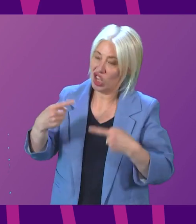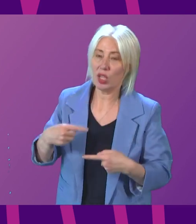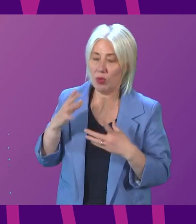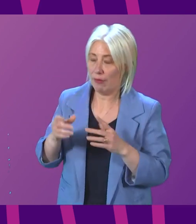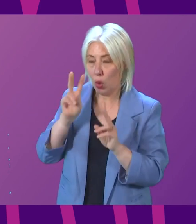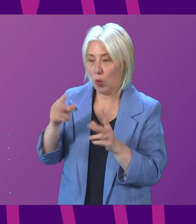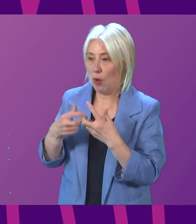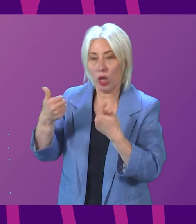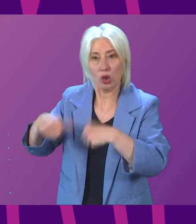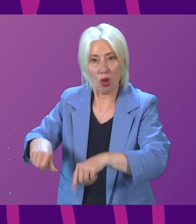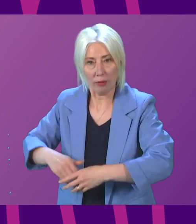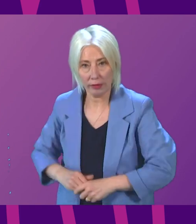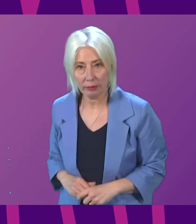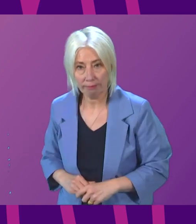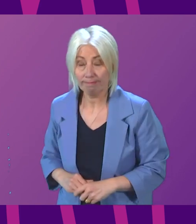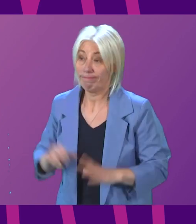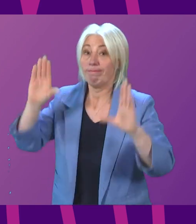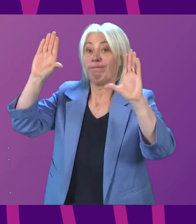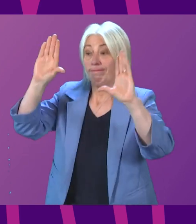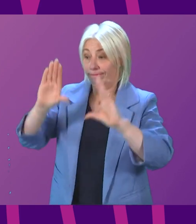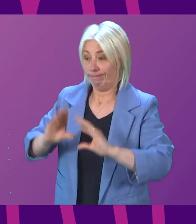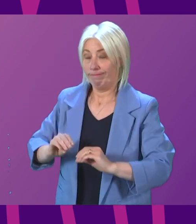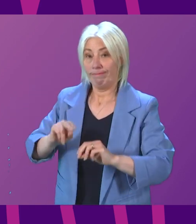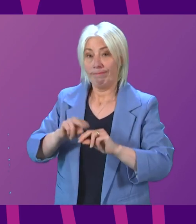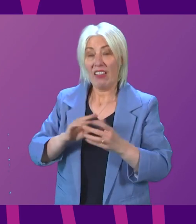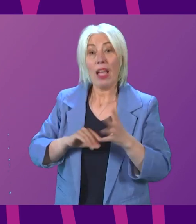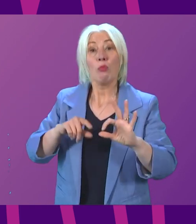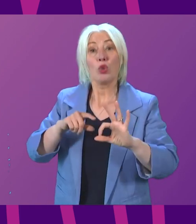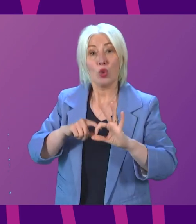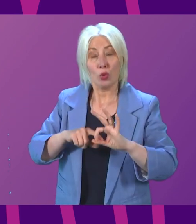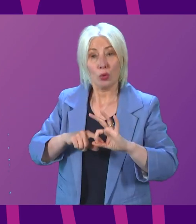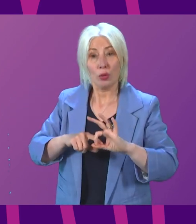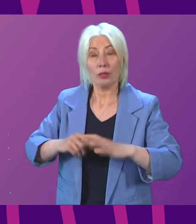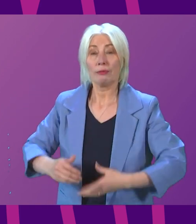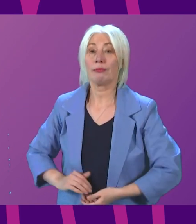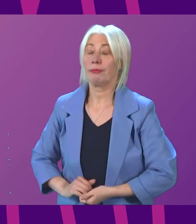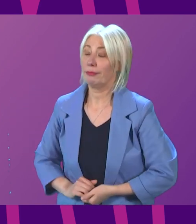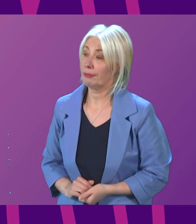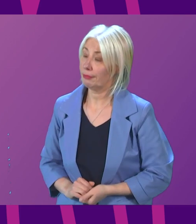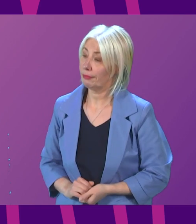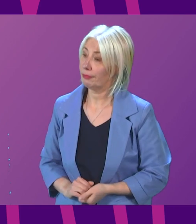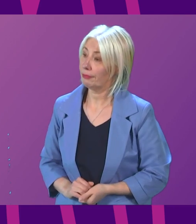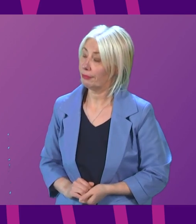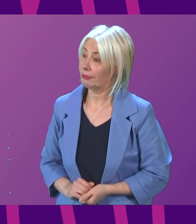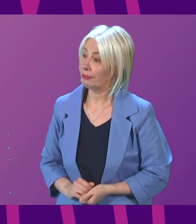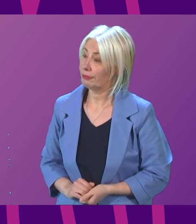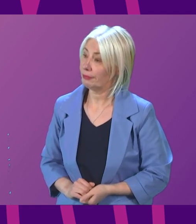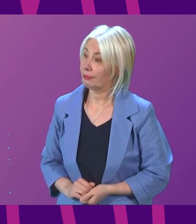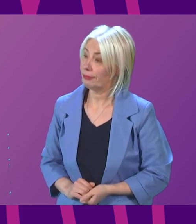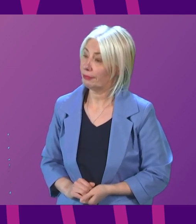Thank you. That concludes the First Minister's questions. The next item of business is a debate on motion